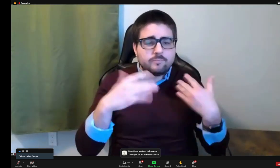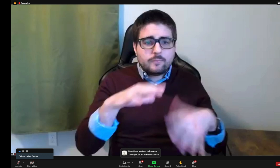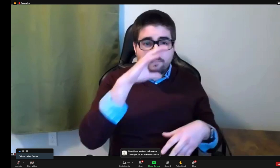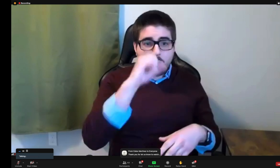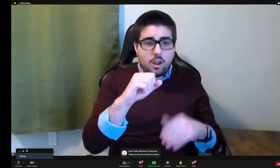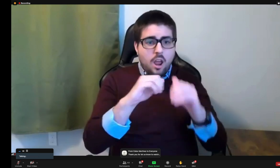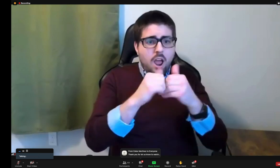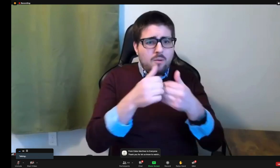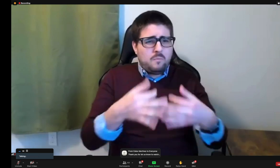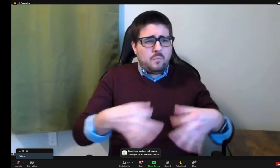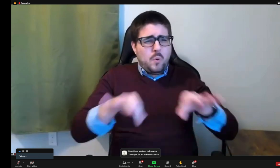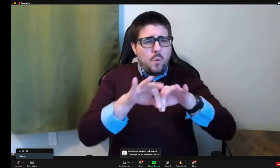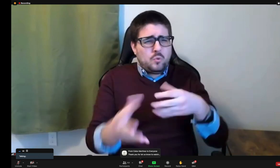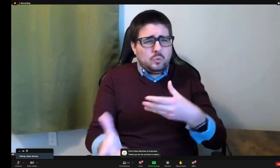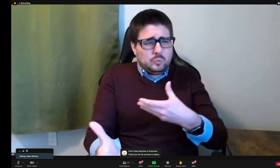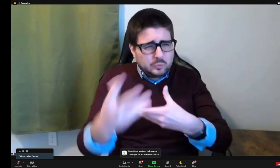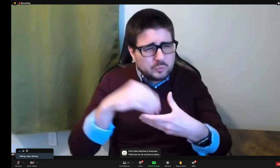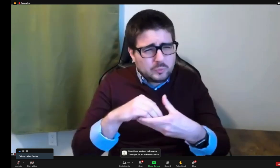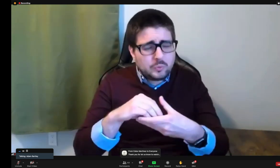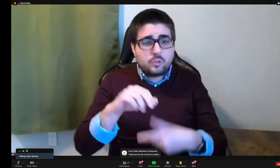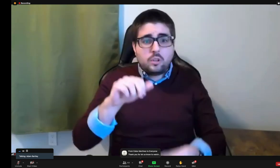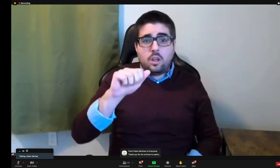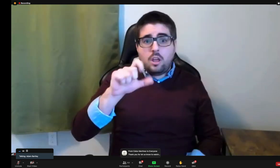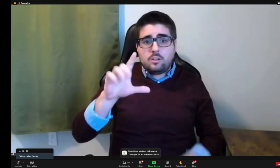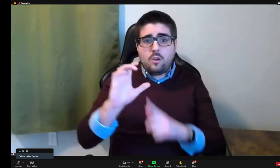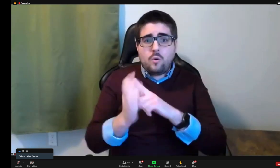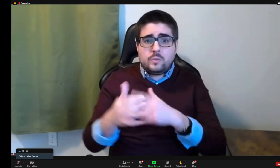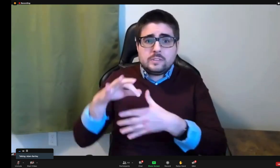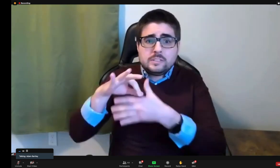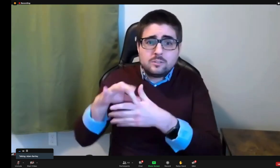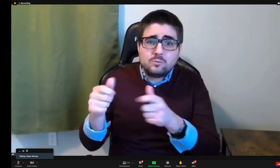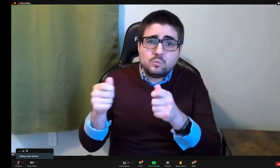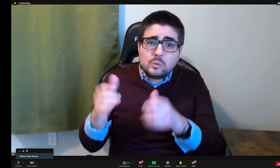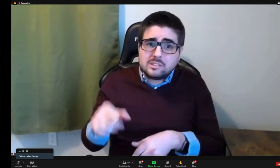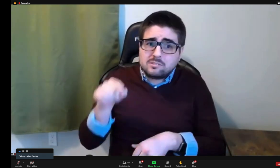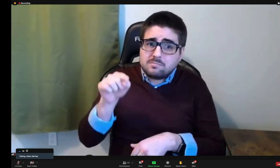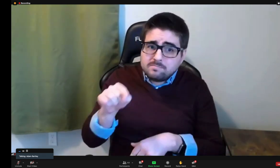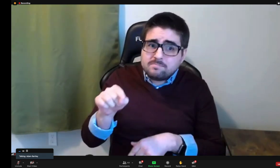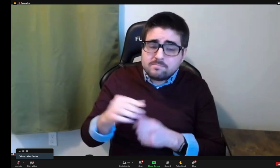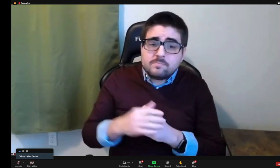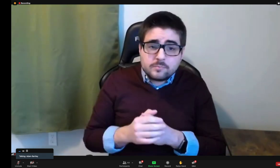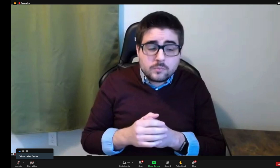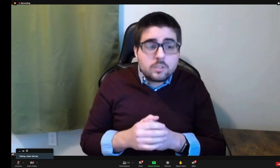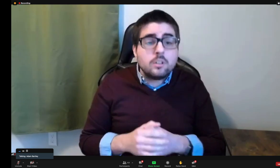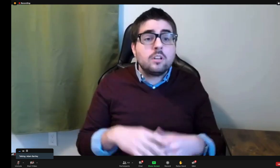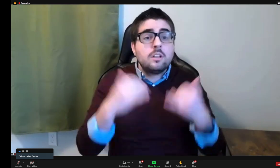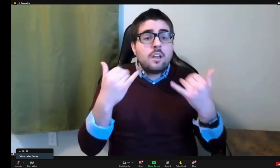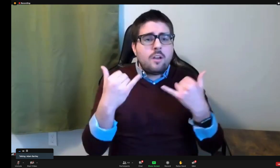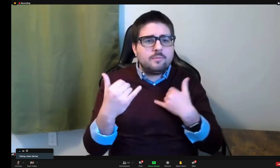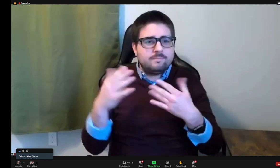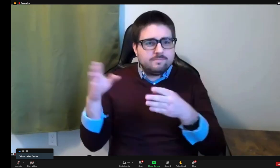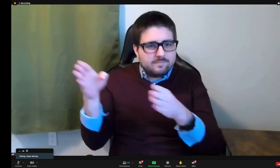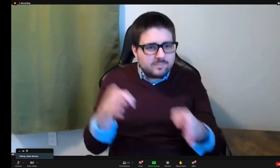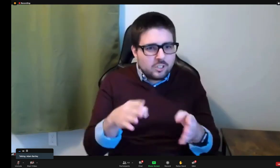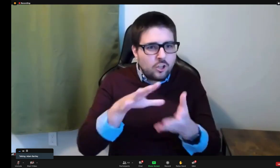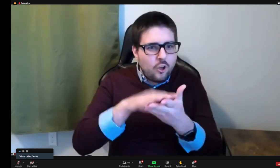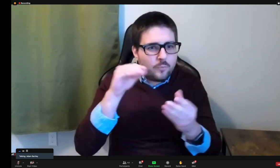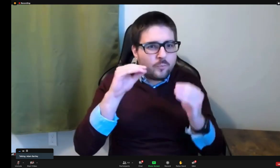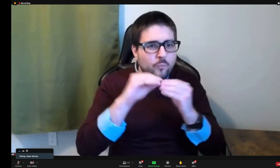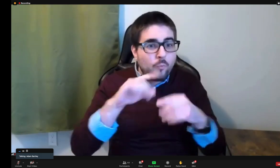Now, with that, it's fascinating how important it is to bring that ASO competency and cultural competency to